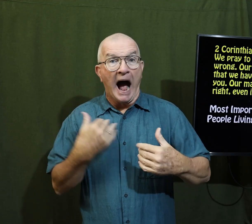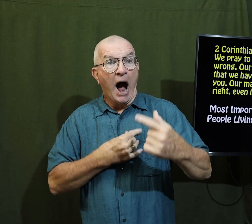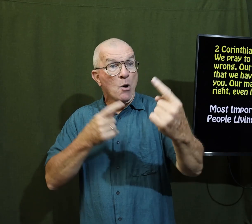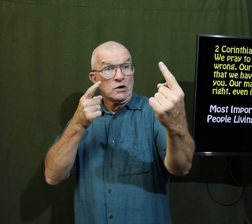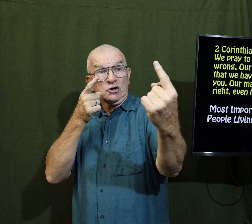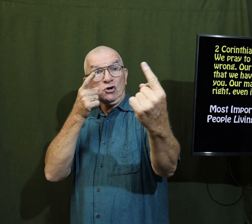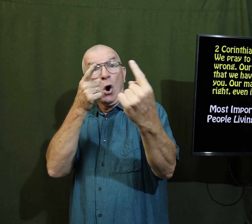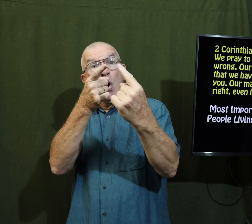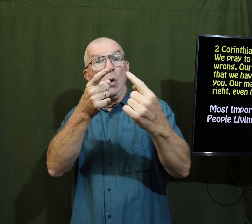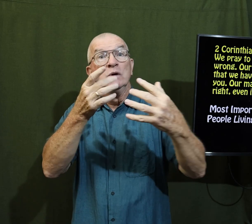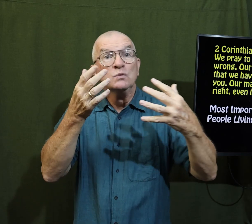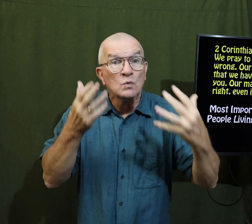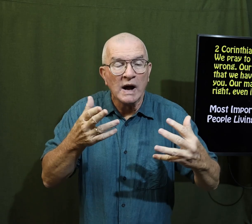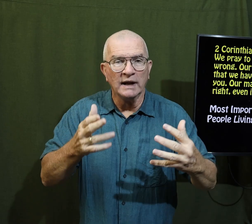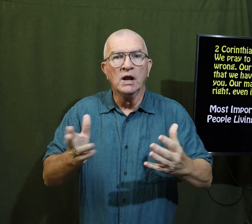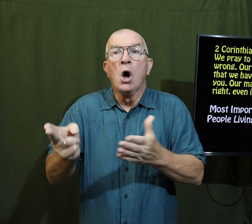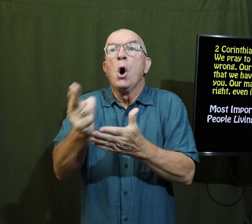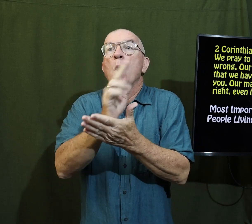our goal